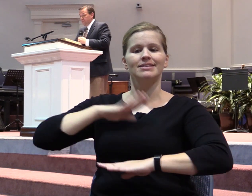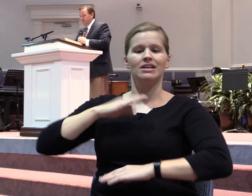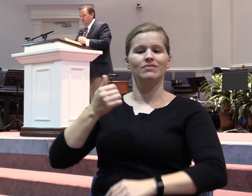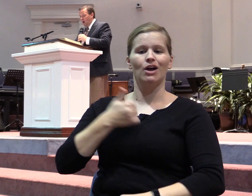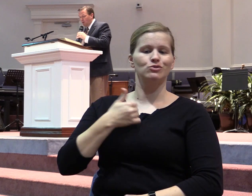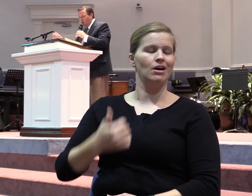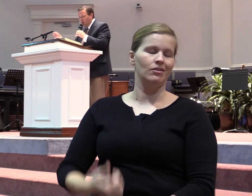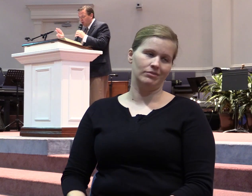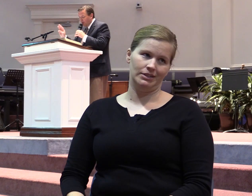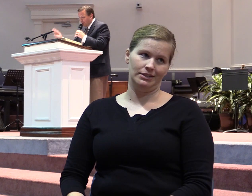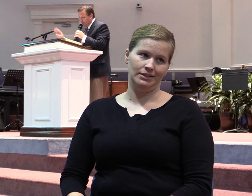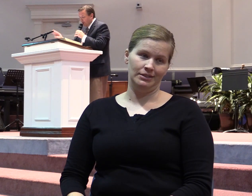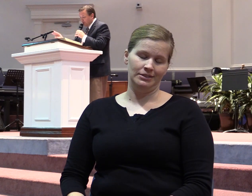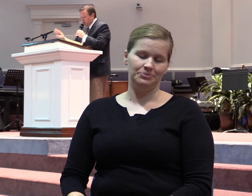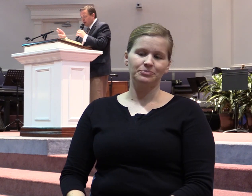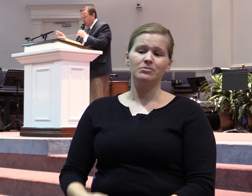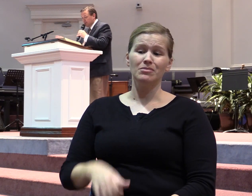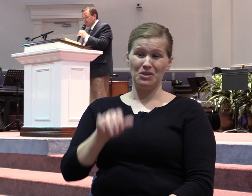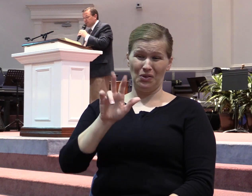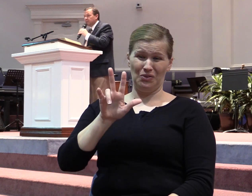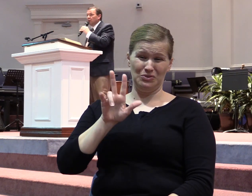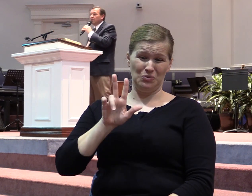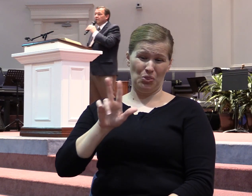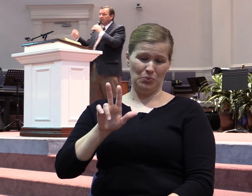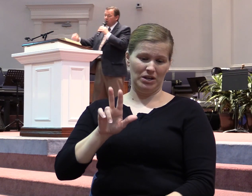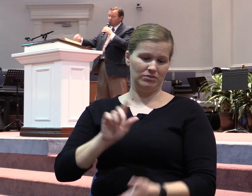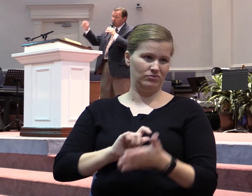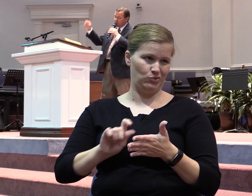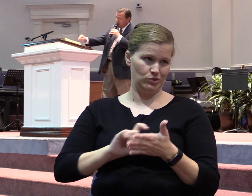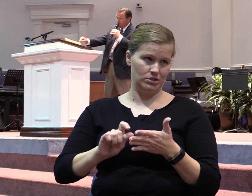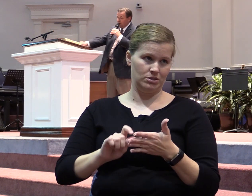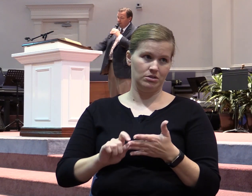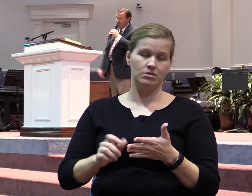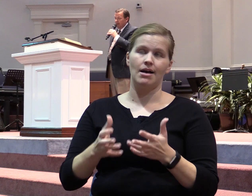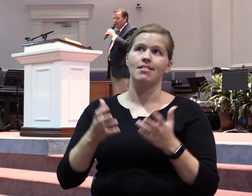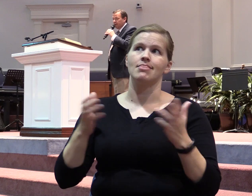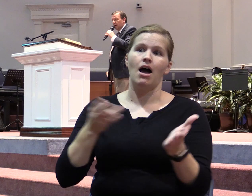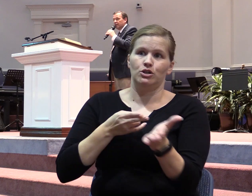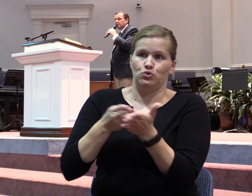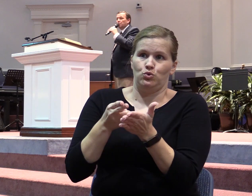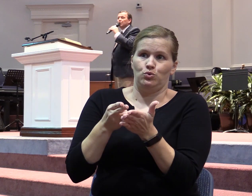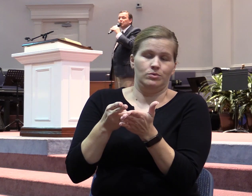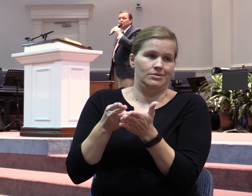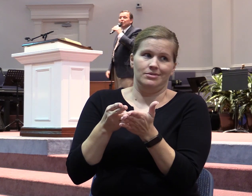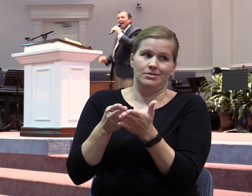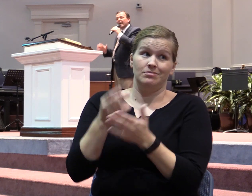Now, although there are only three verses right there in James chapter 4, there is a multitude of truth and knowledge that we could and